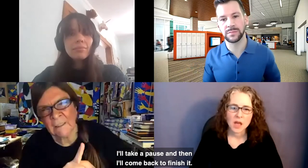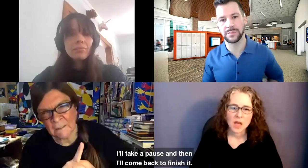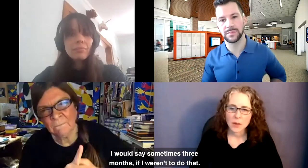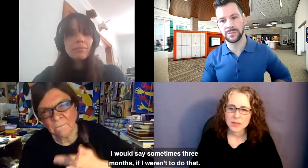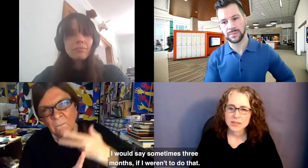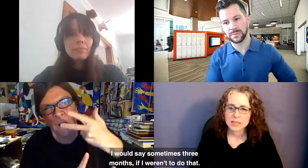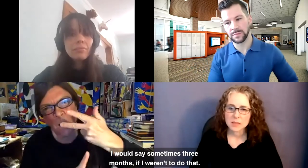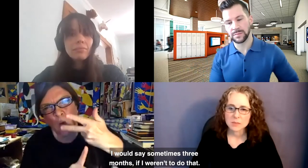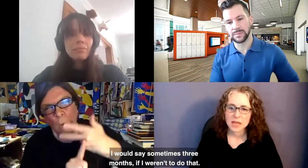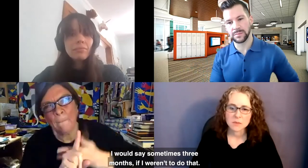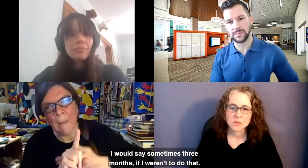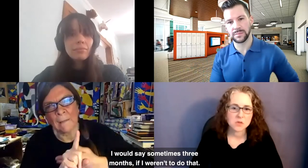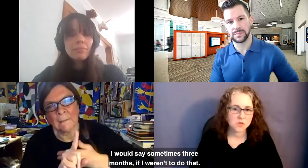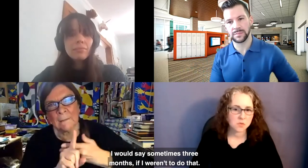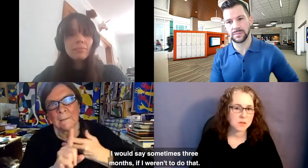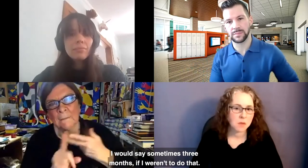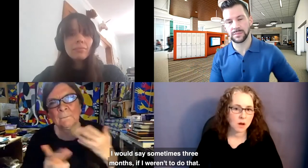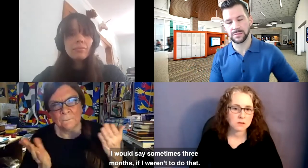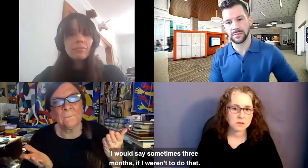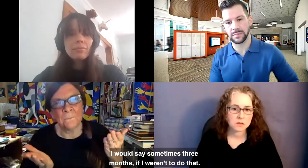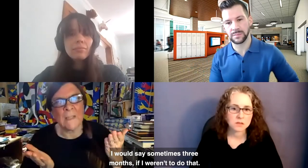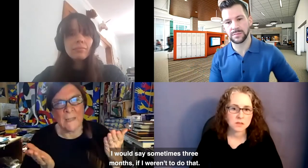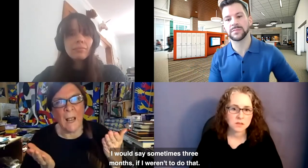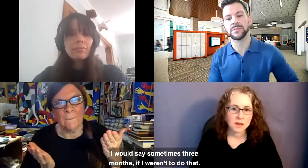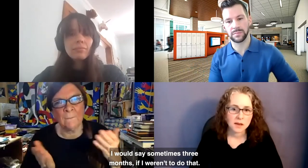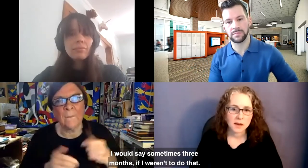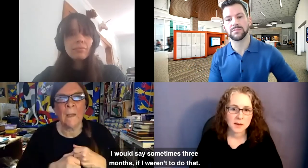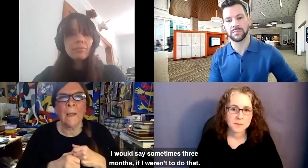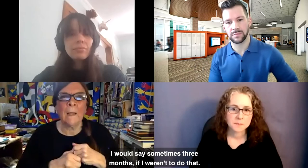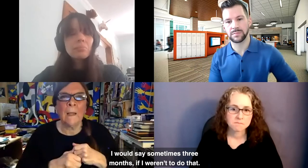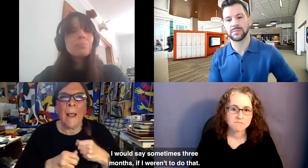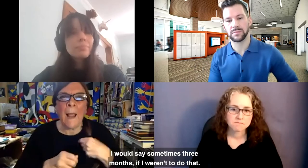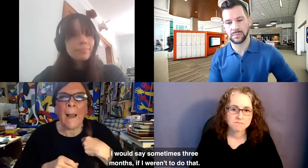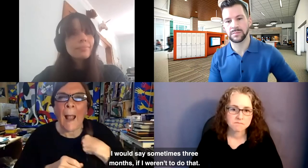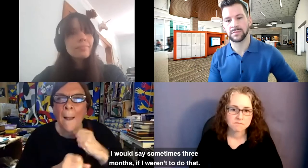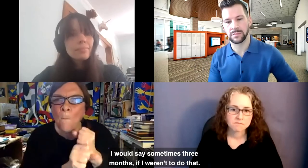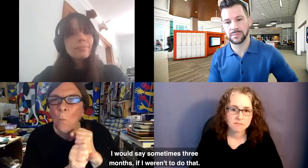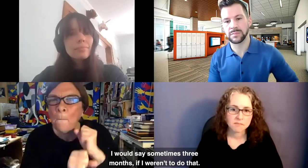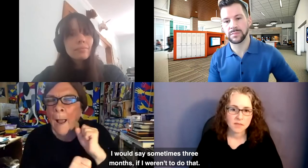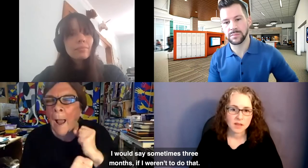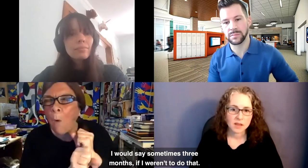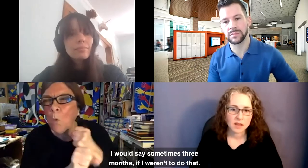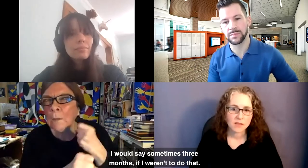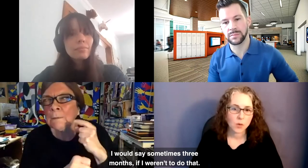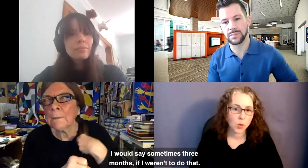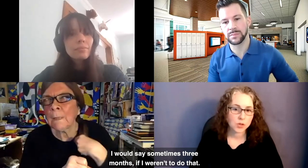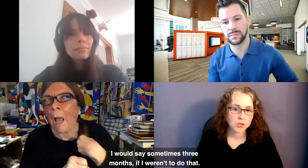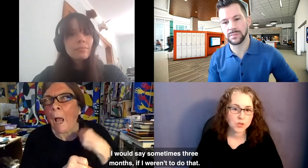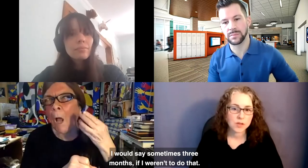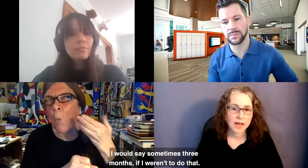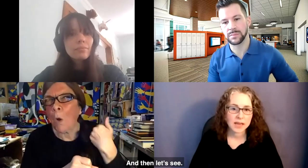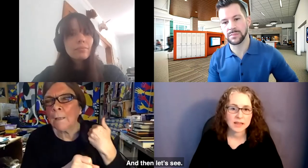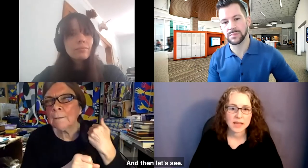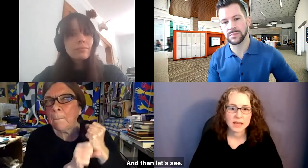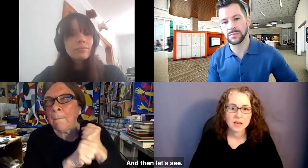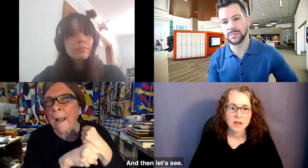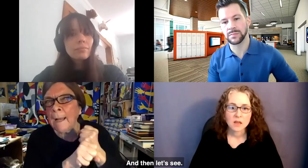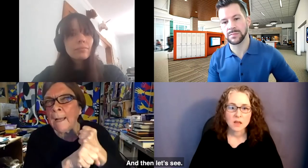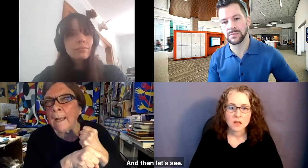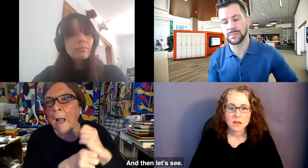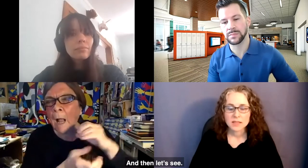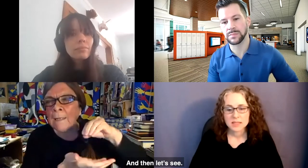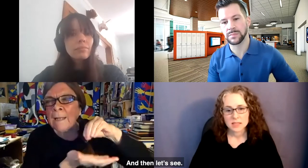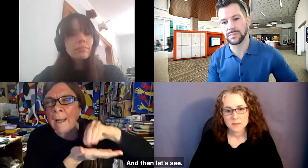I would say sometimes three months, if I weren't to do that. And then,